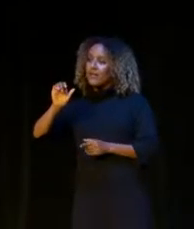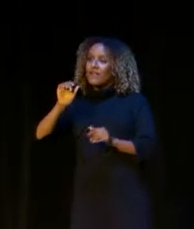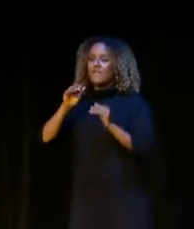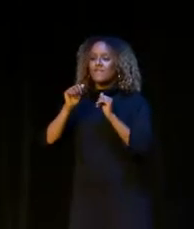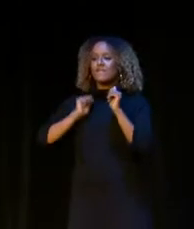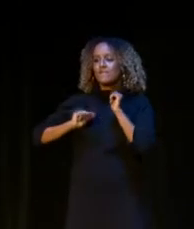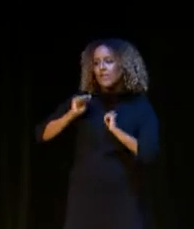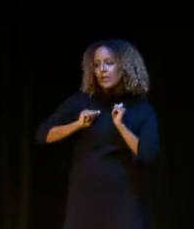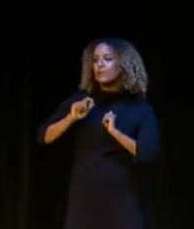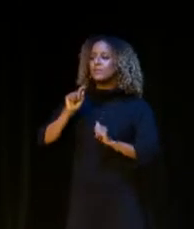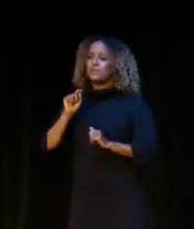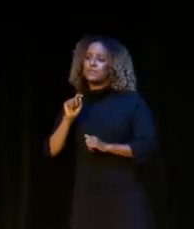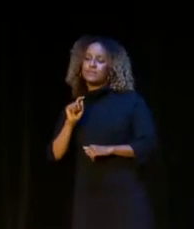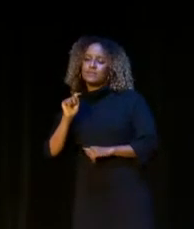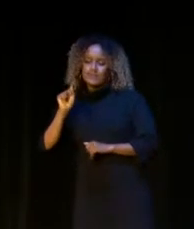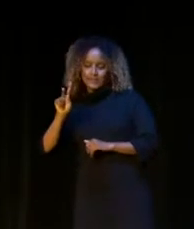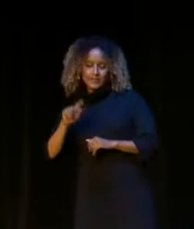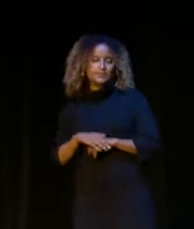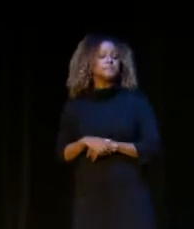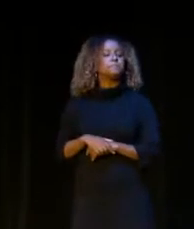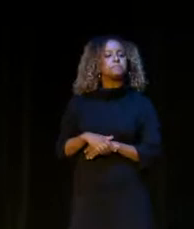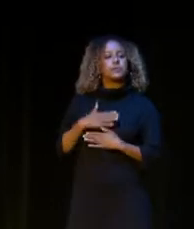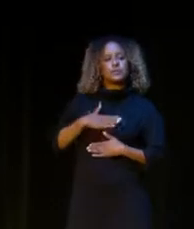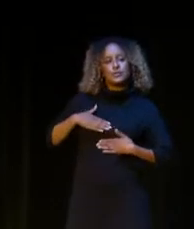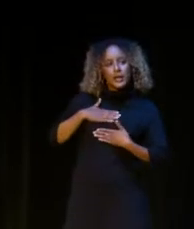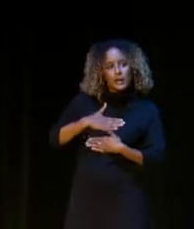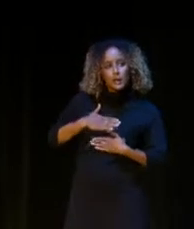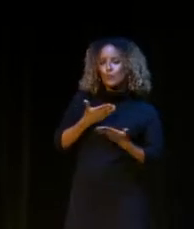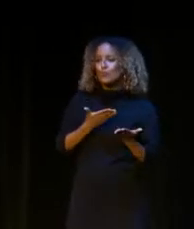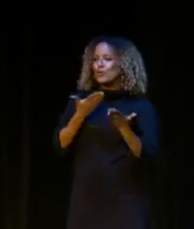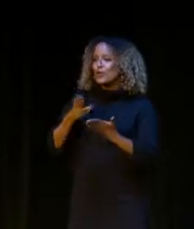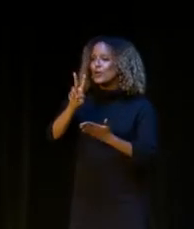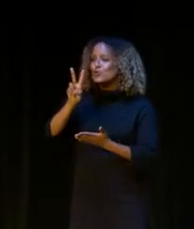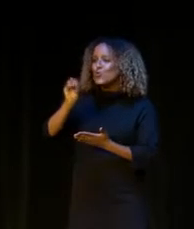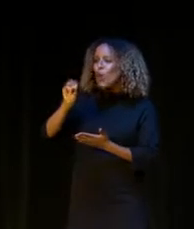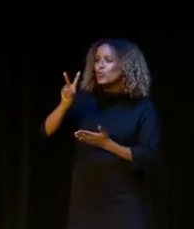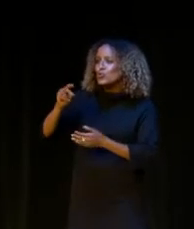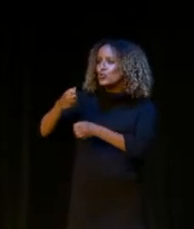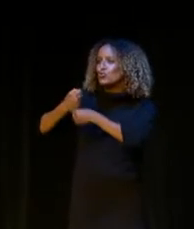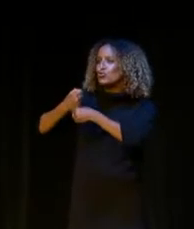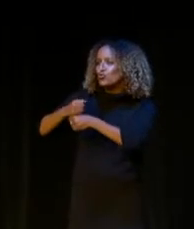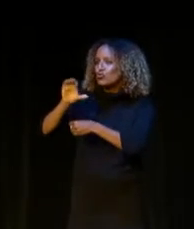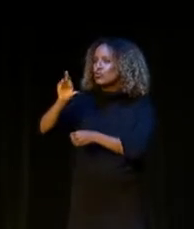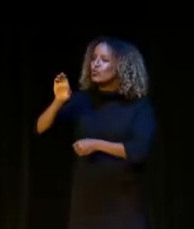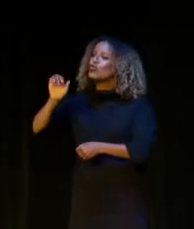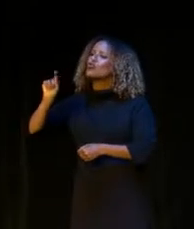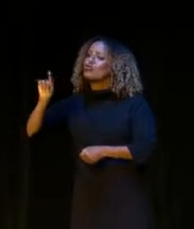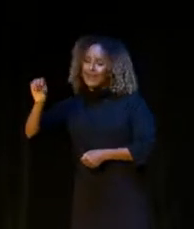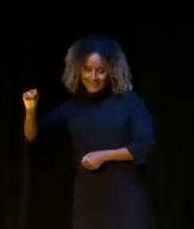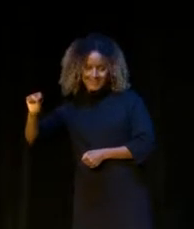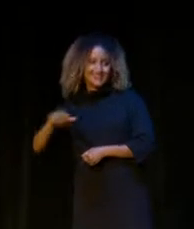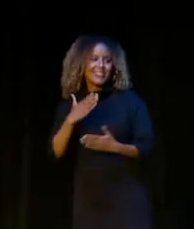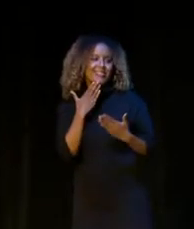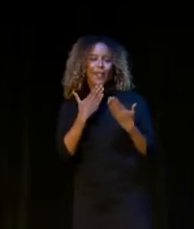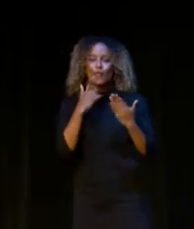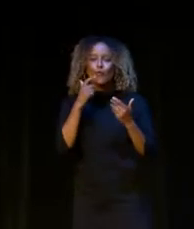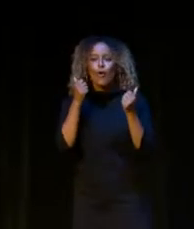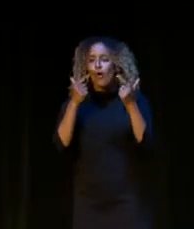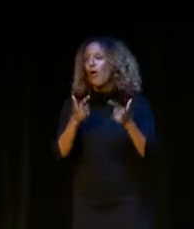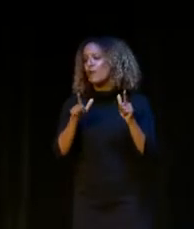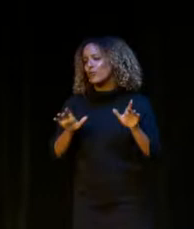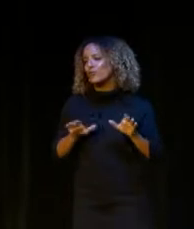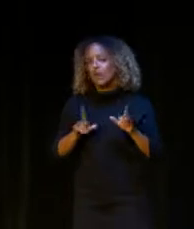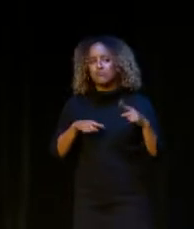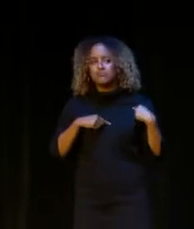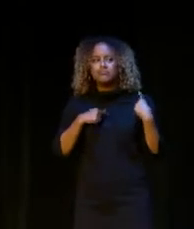Entertainment, including bringing us 202 Creates. Thank you, Angie, for all of the work that you have